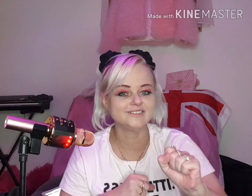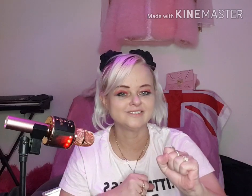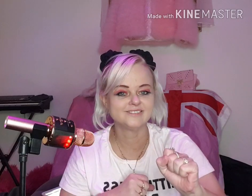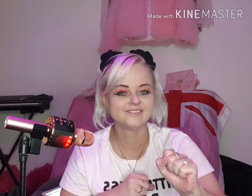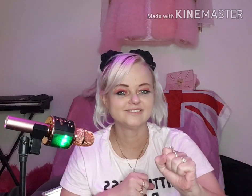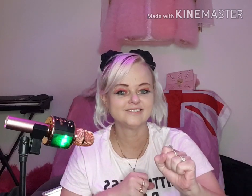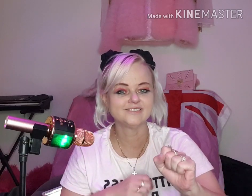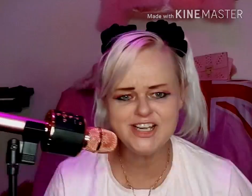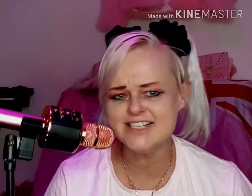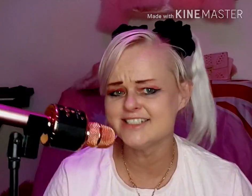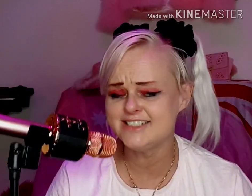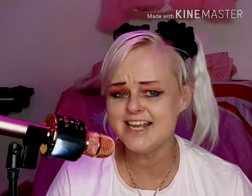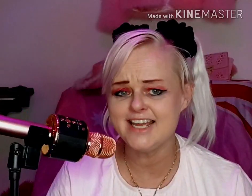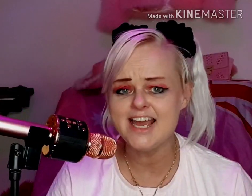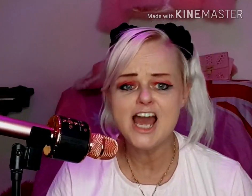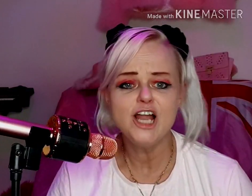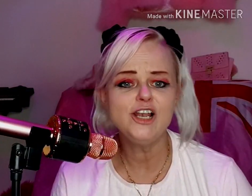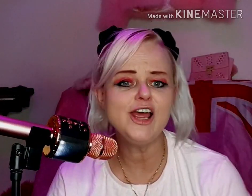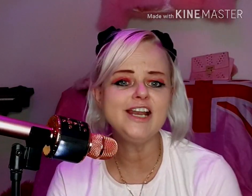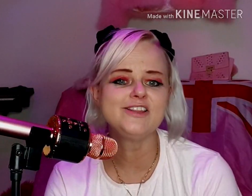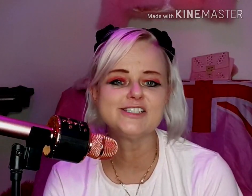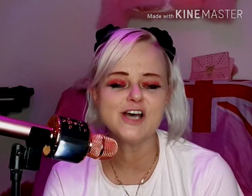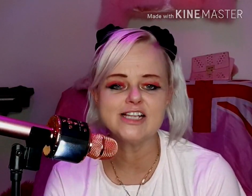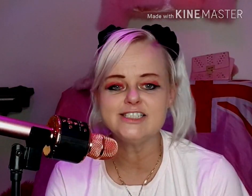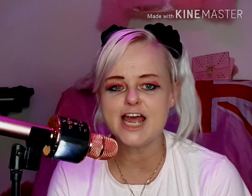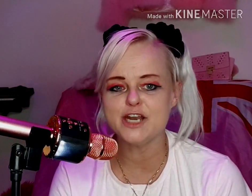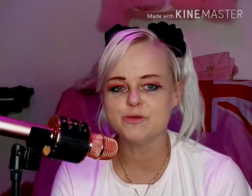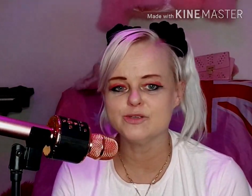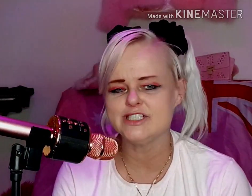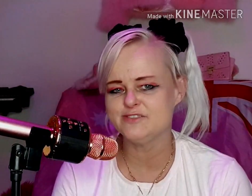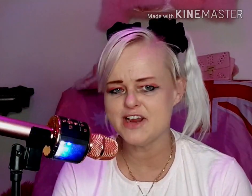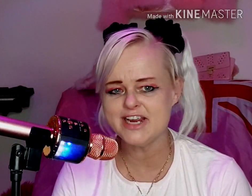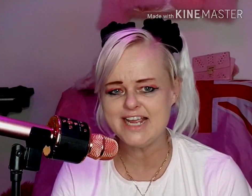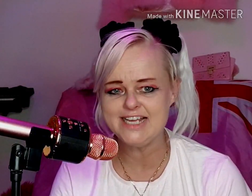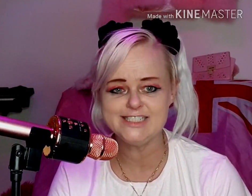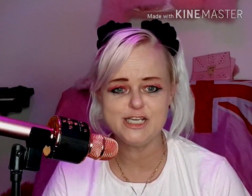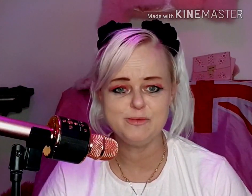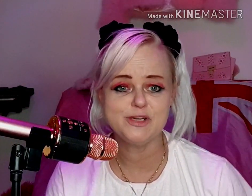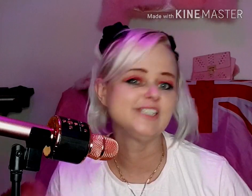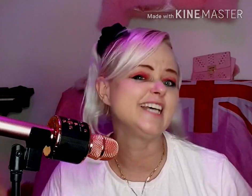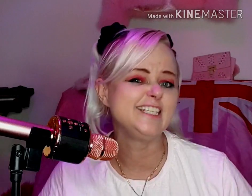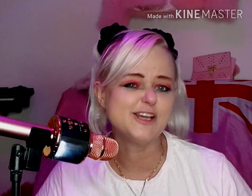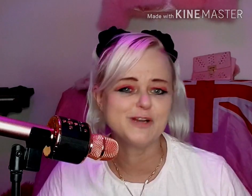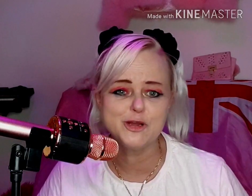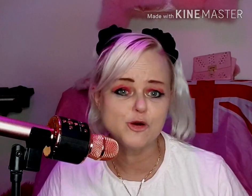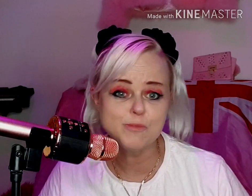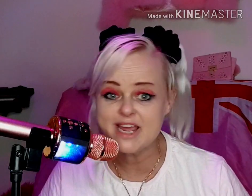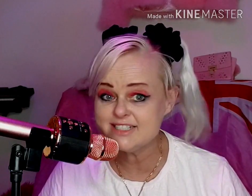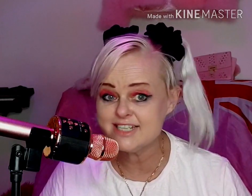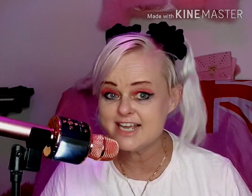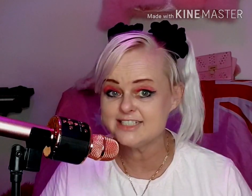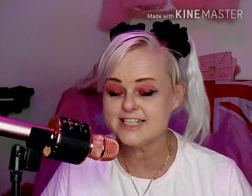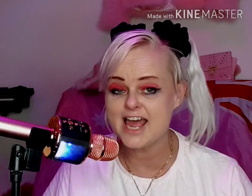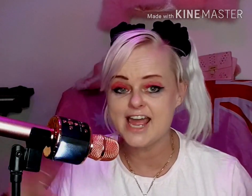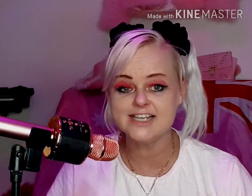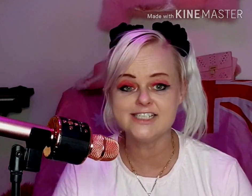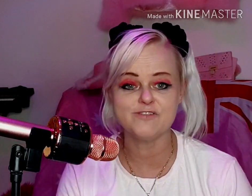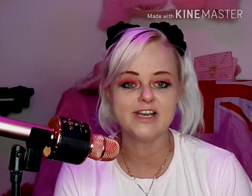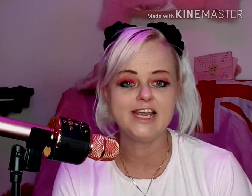You can see learning the science to animals is very easy because they definitely all make sense and definitely